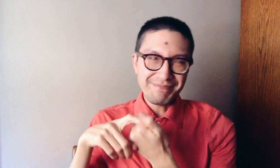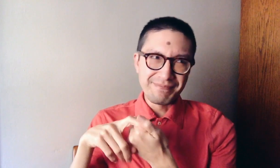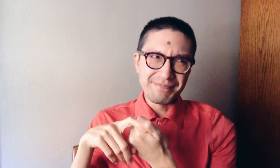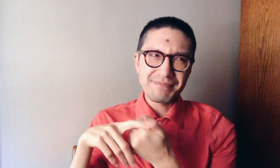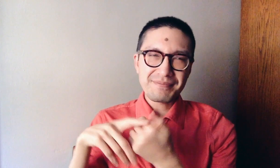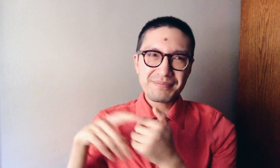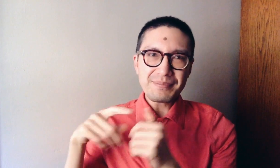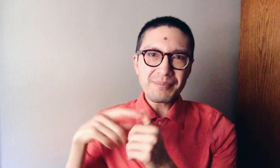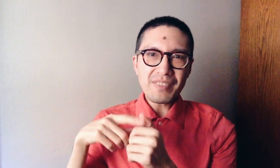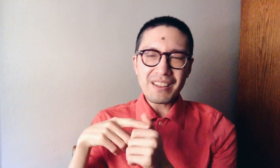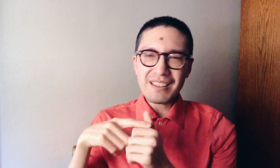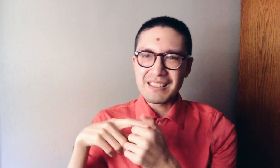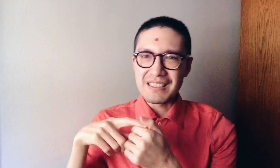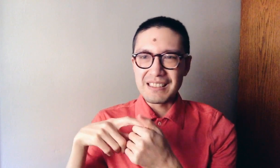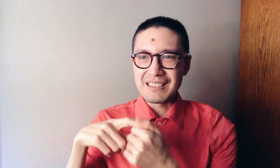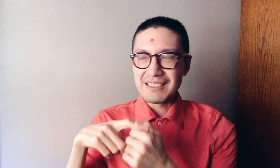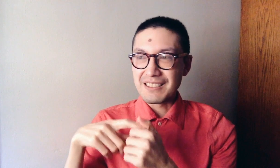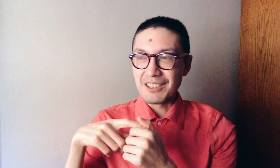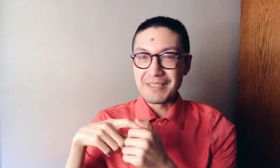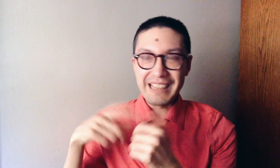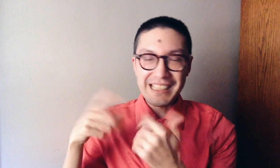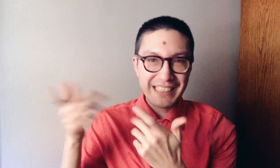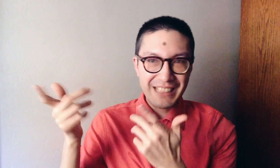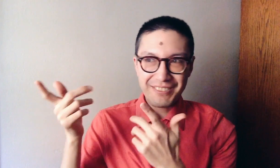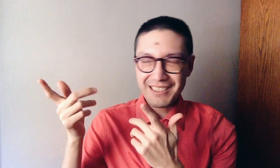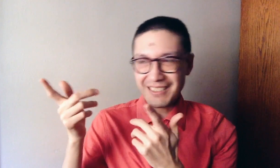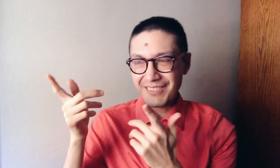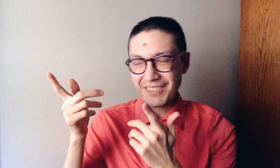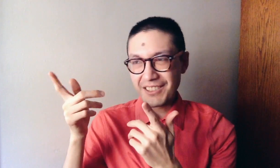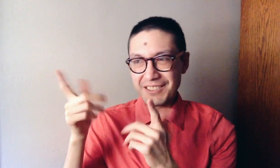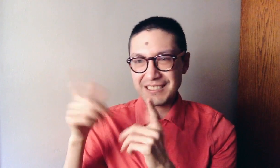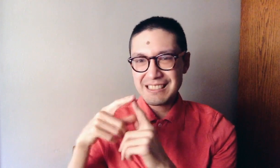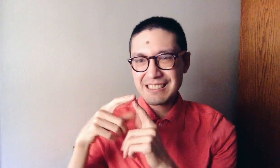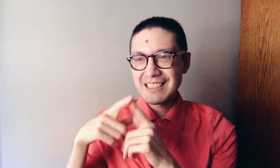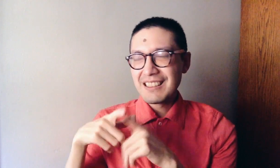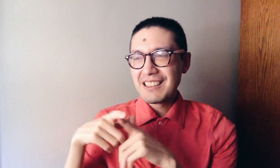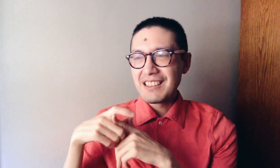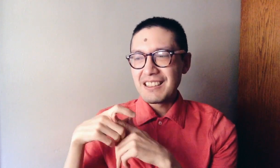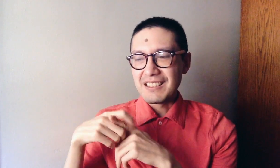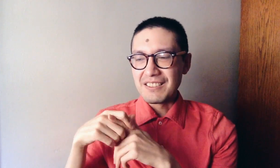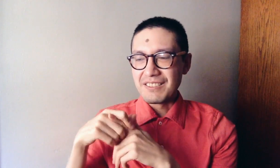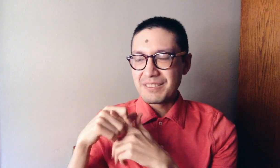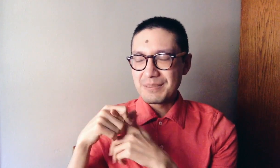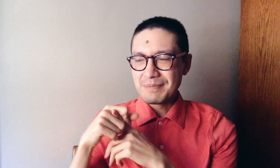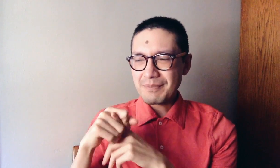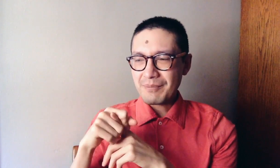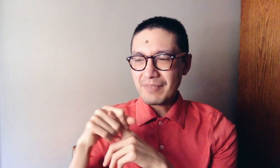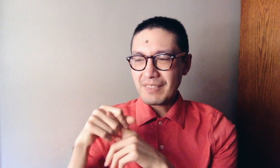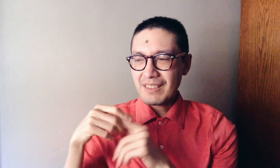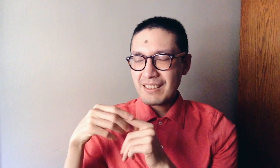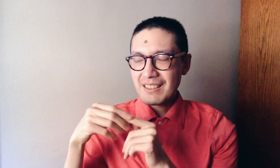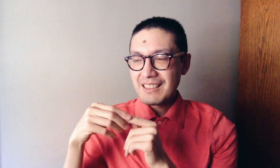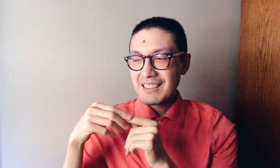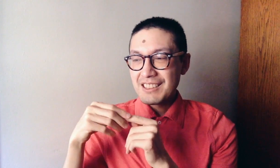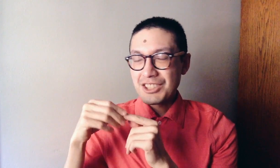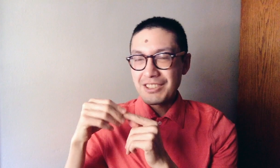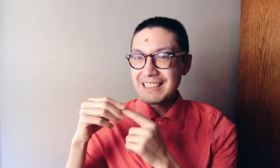uh, urban landscape photos. Of trees,